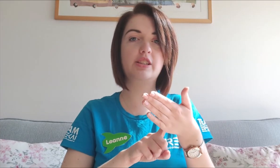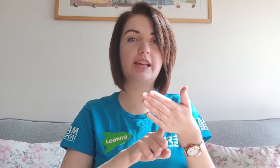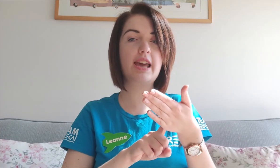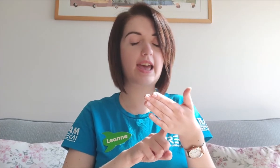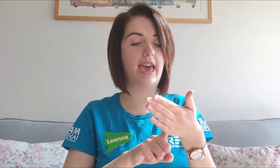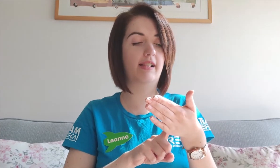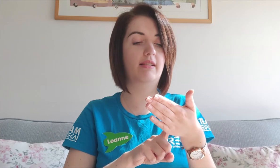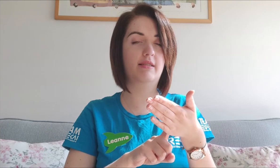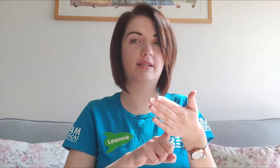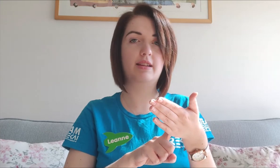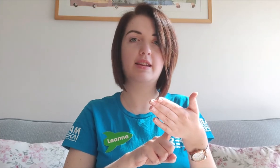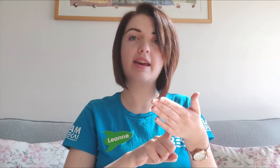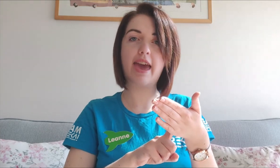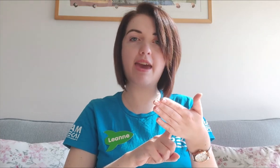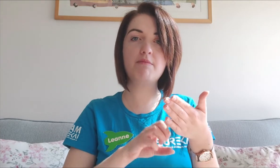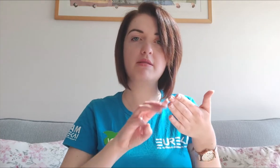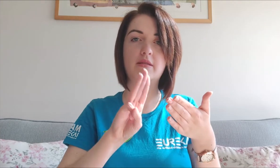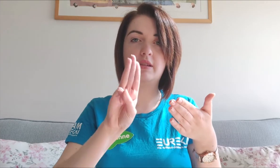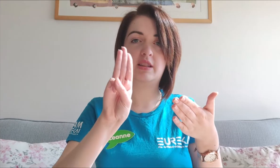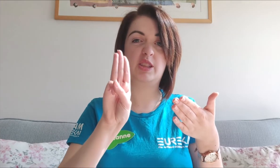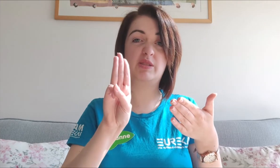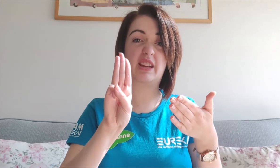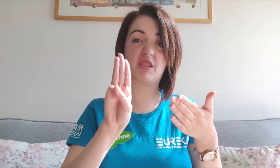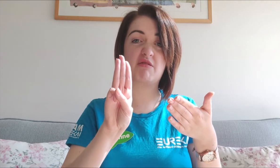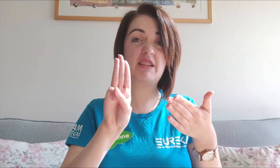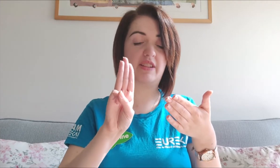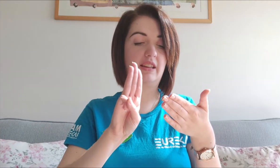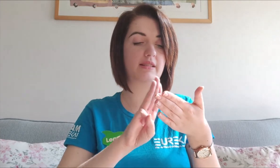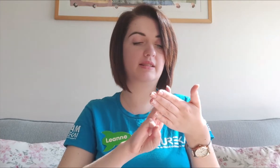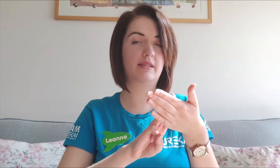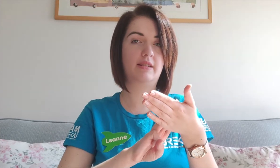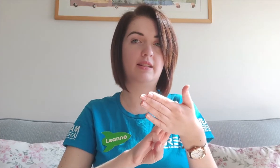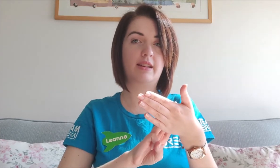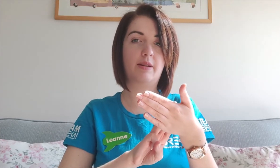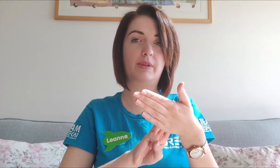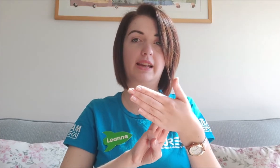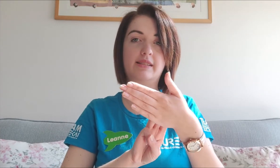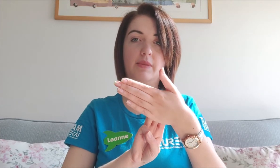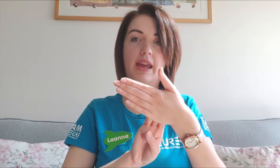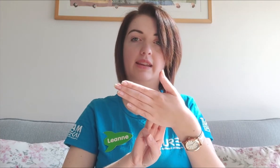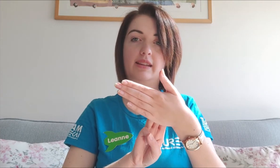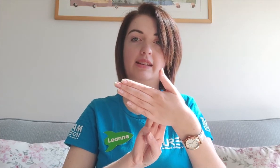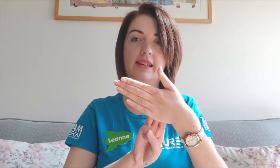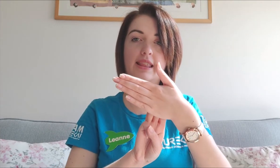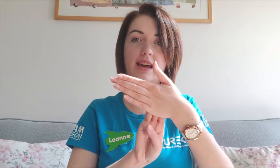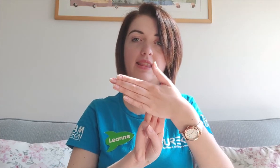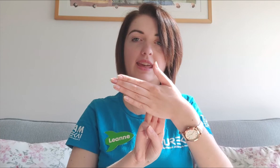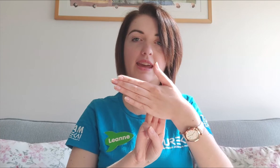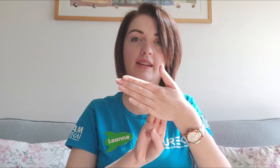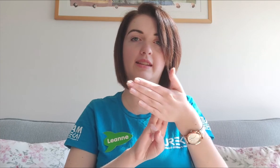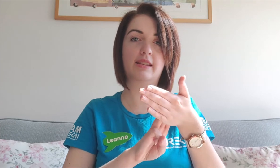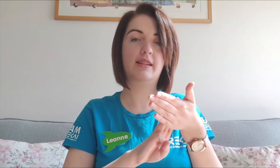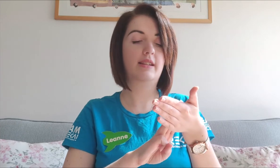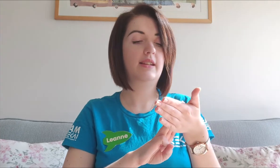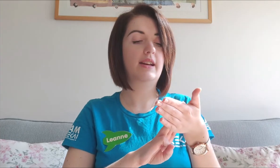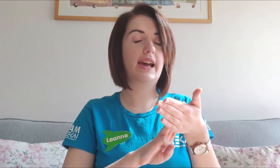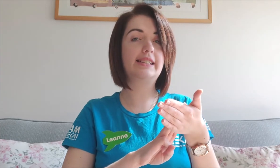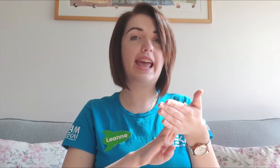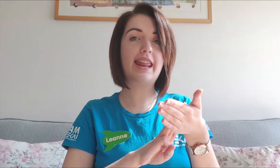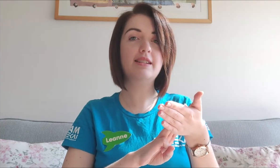just there? L. M, you take three fingers and place them there. Can you see that there? And N,